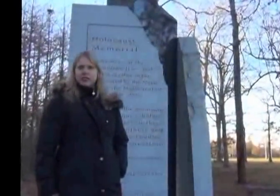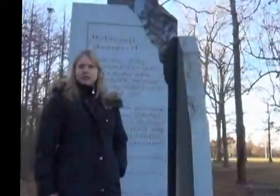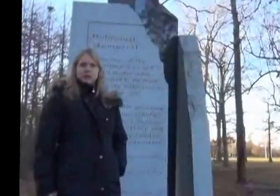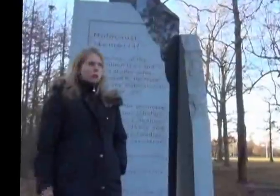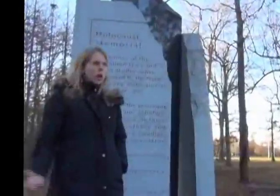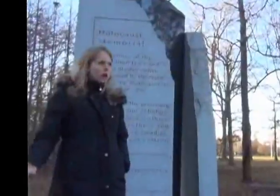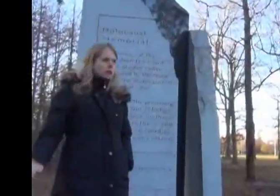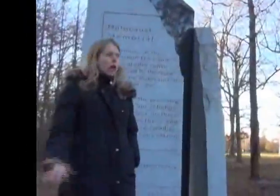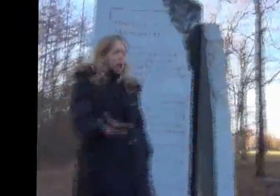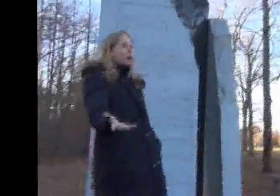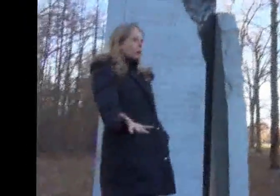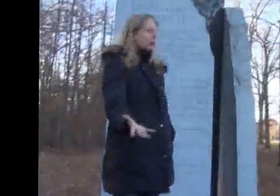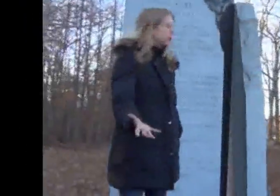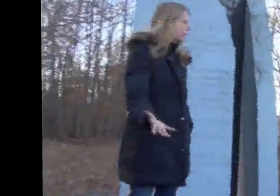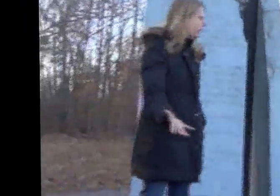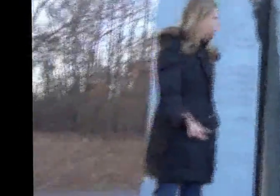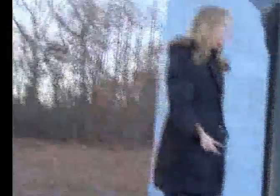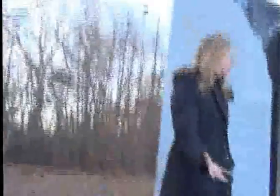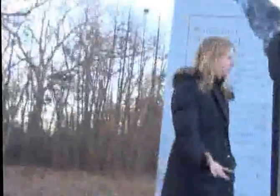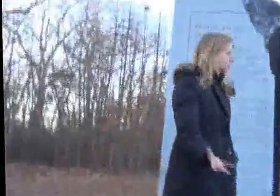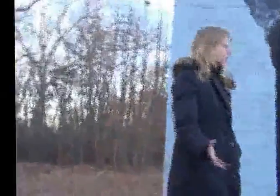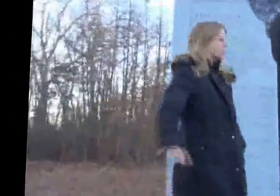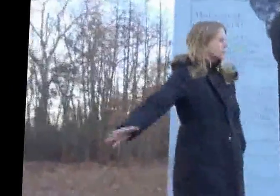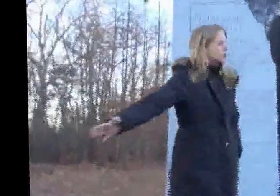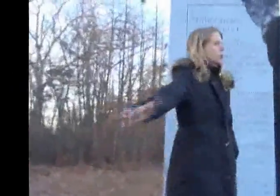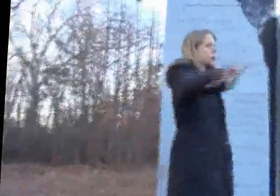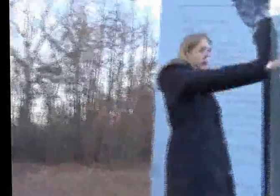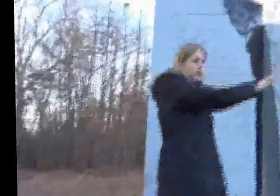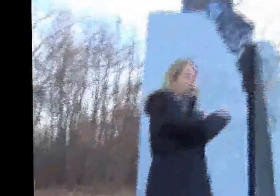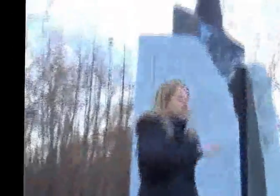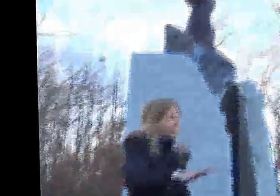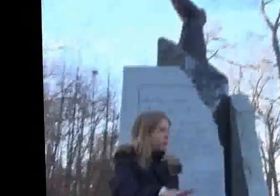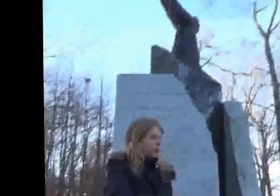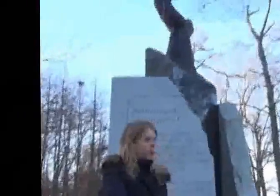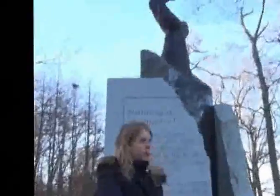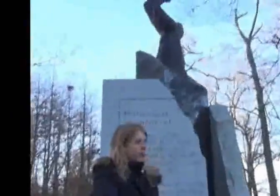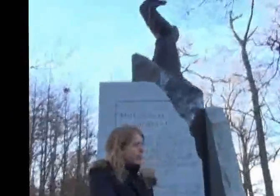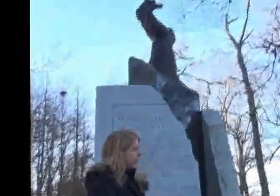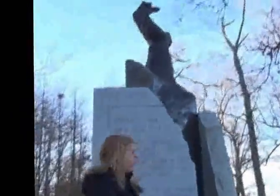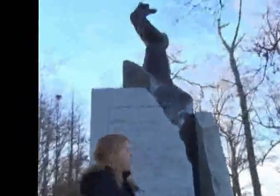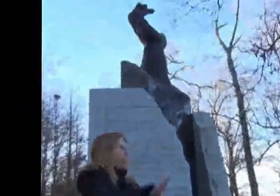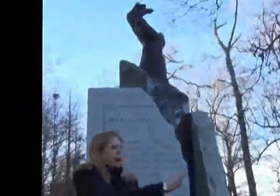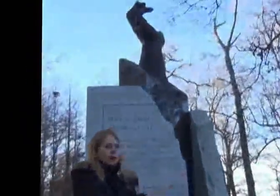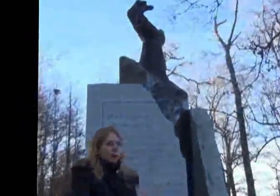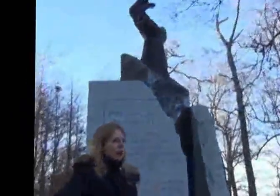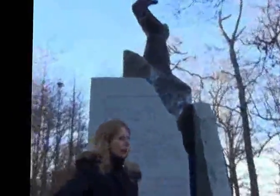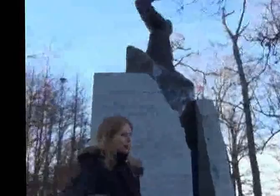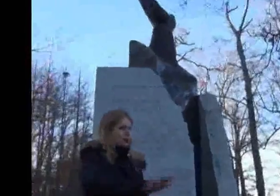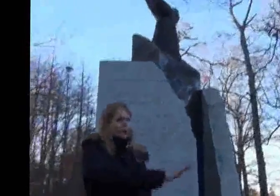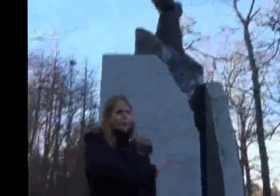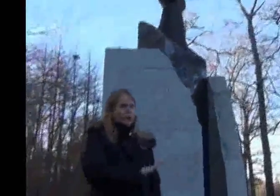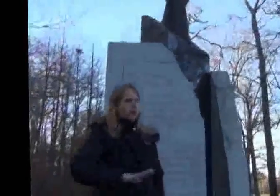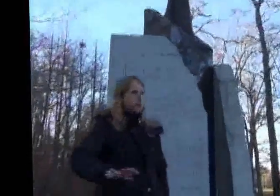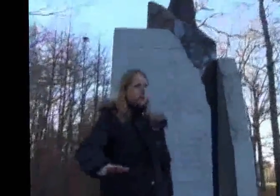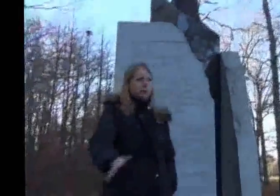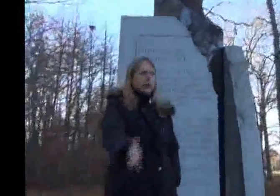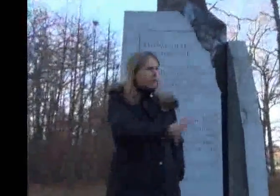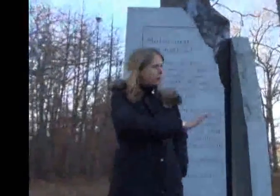And they said, what do you mean you cannot finish this? And this is a group of like 20 people. And they met regularly. mean, this was every